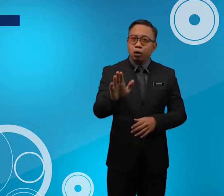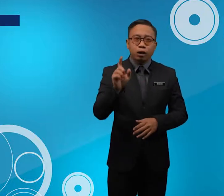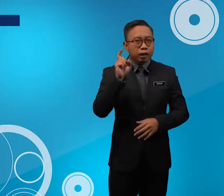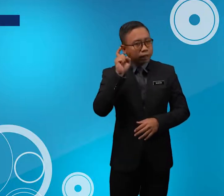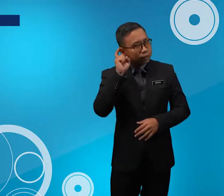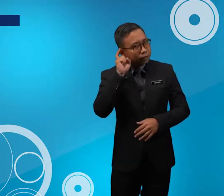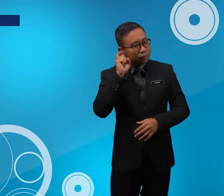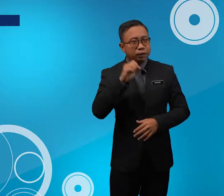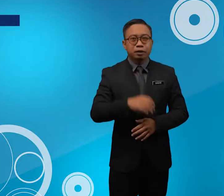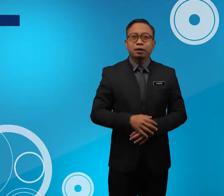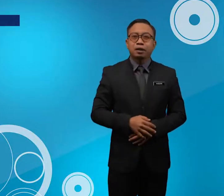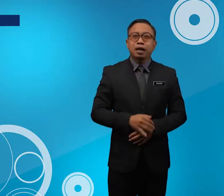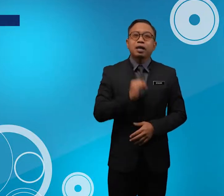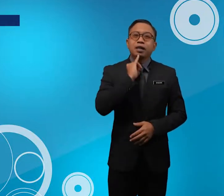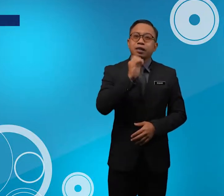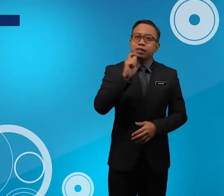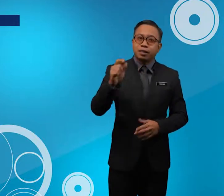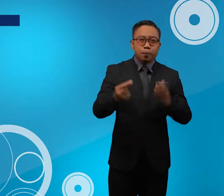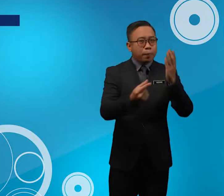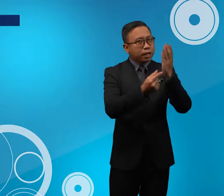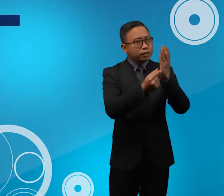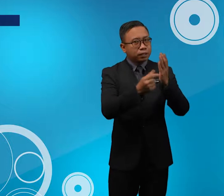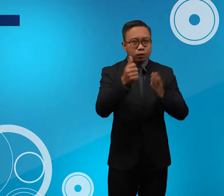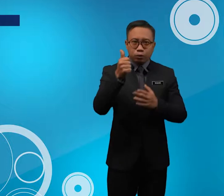aid. Is the battery good?